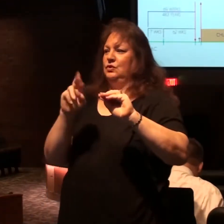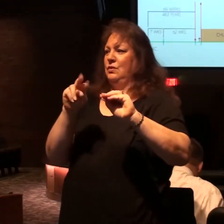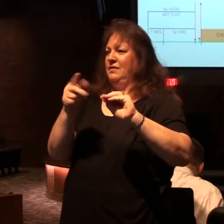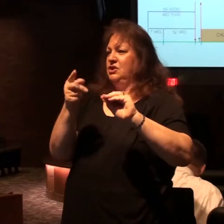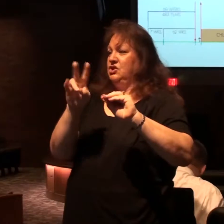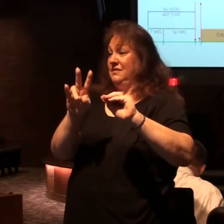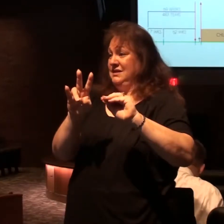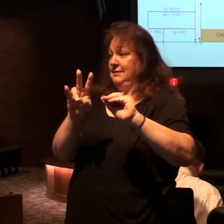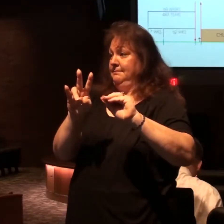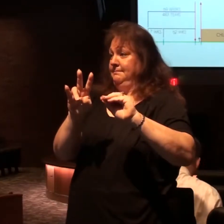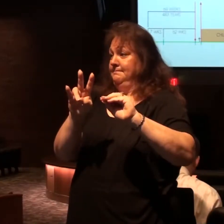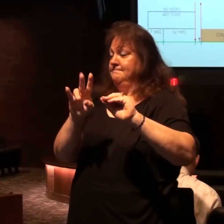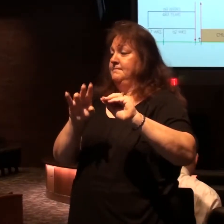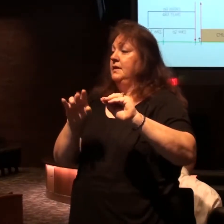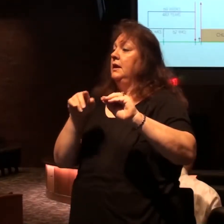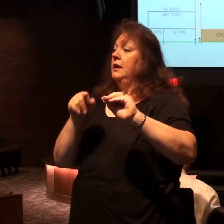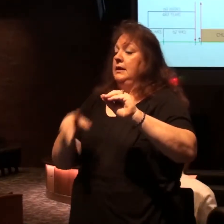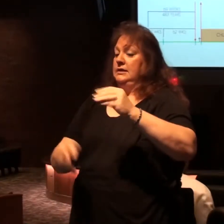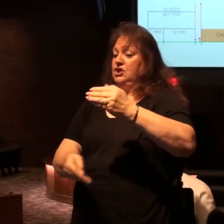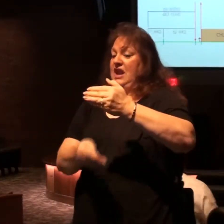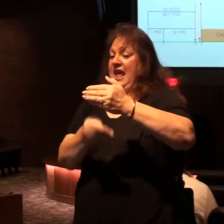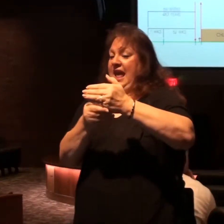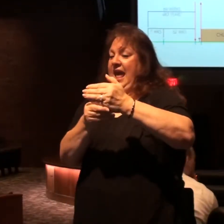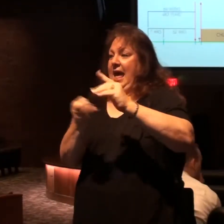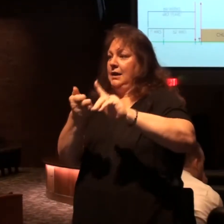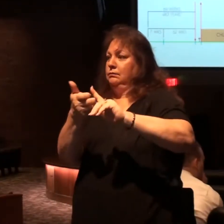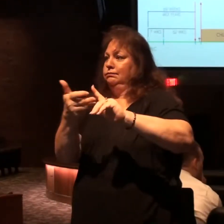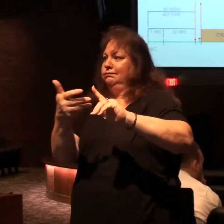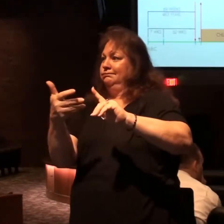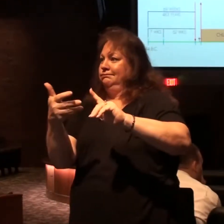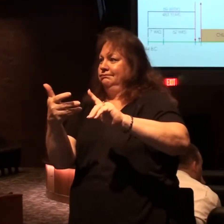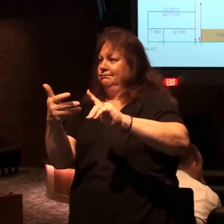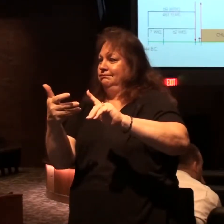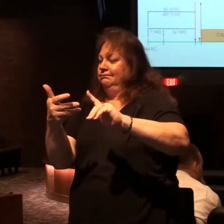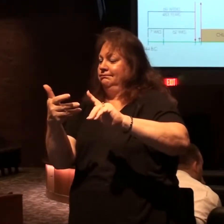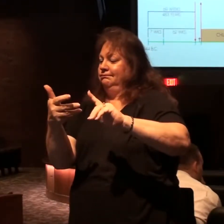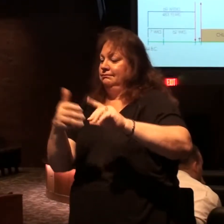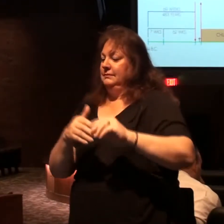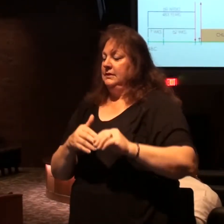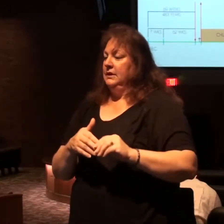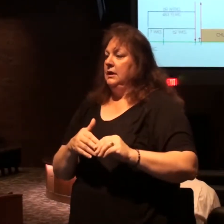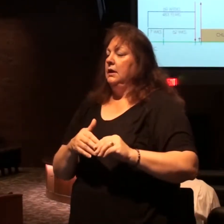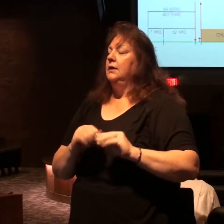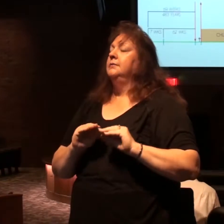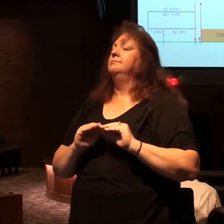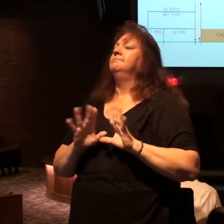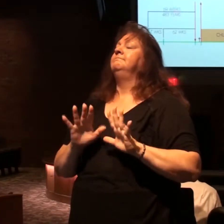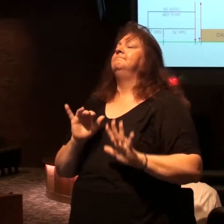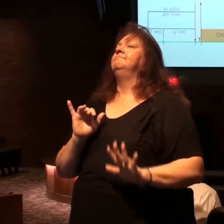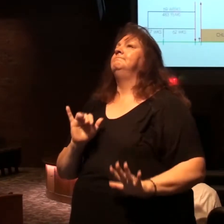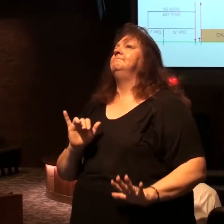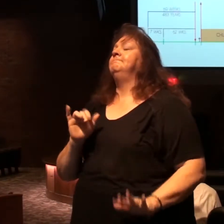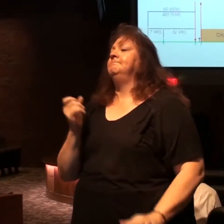and he'll add to that now and make it clearer